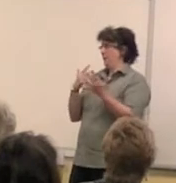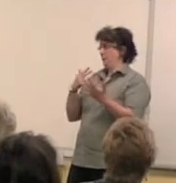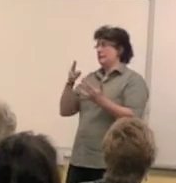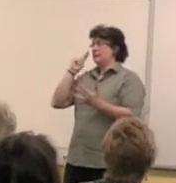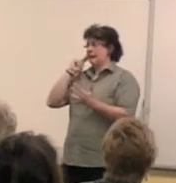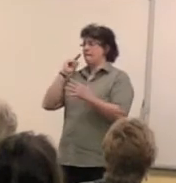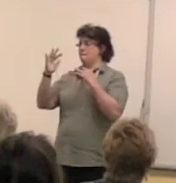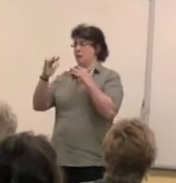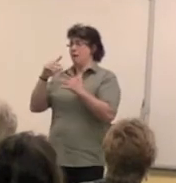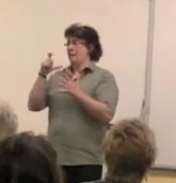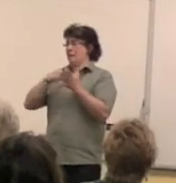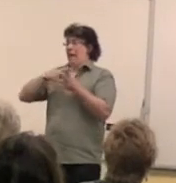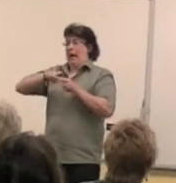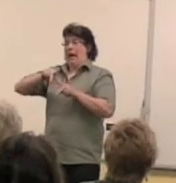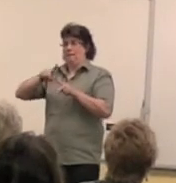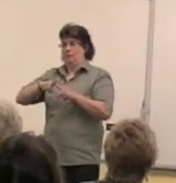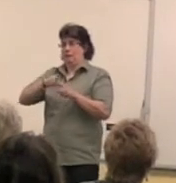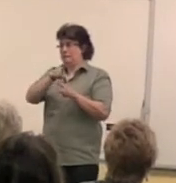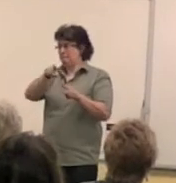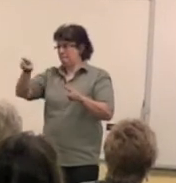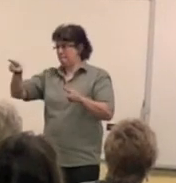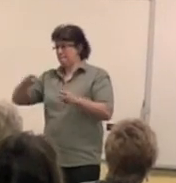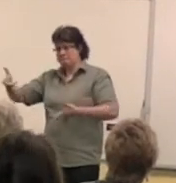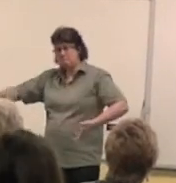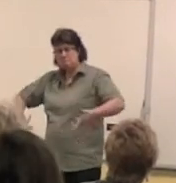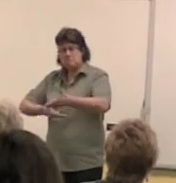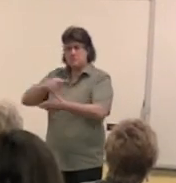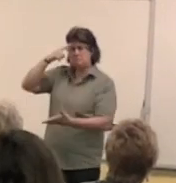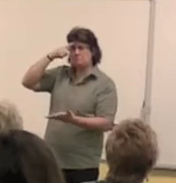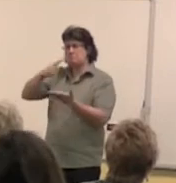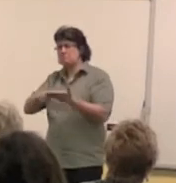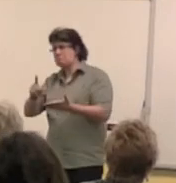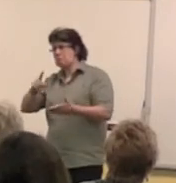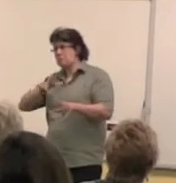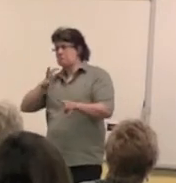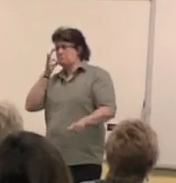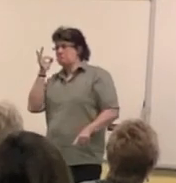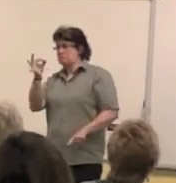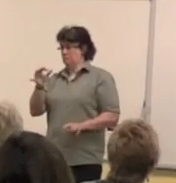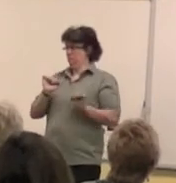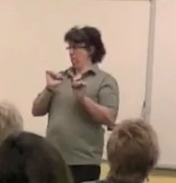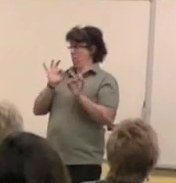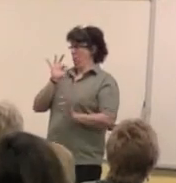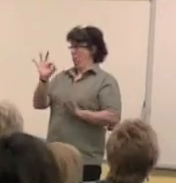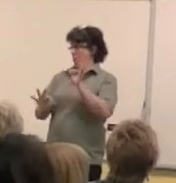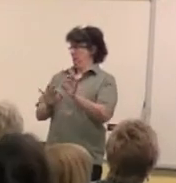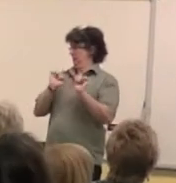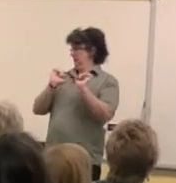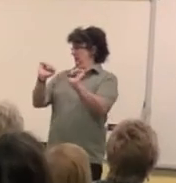to sample sort of questions along to fashion, so really it is their questions, it's got our questions. So,